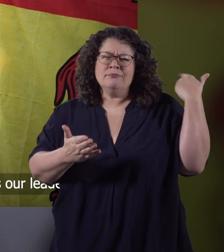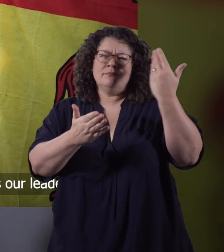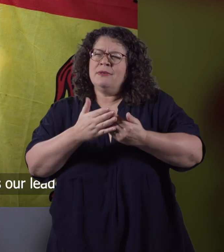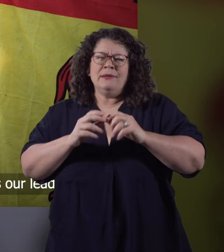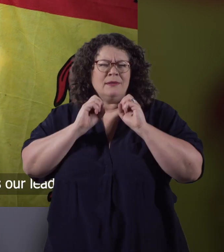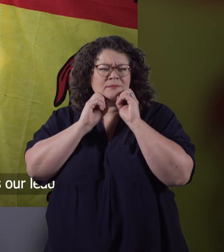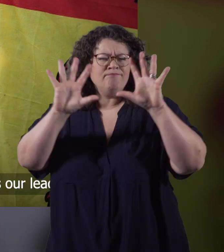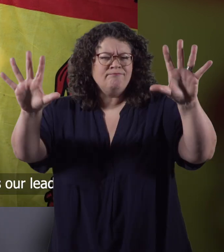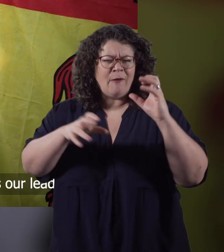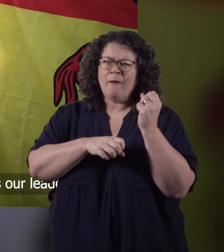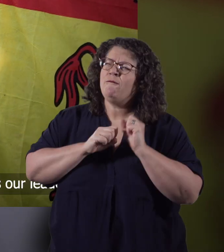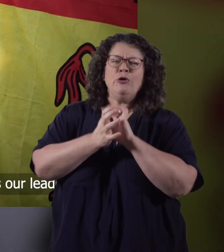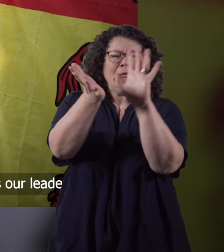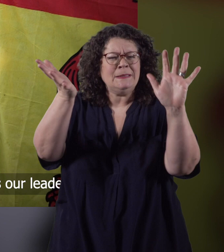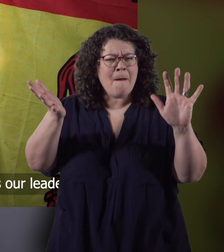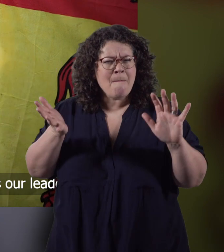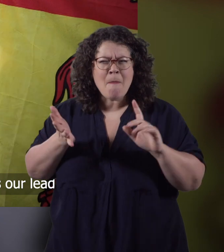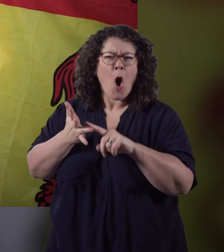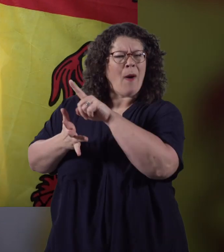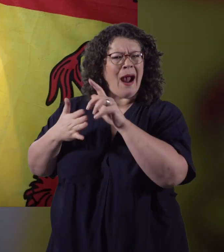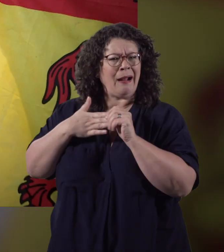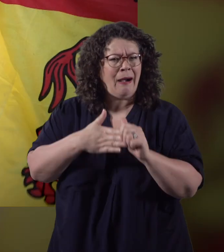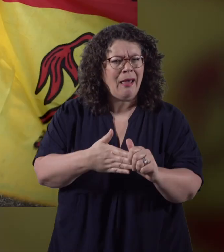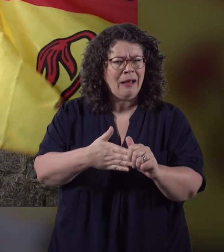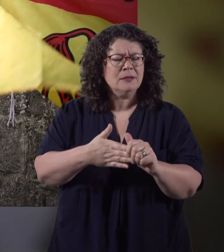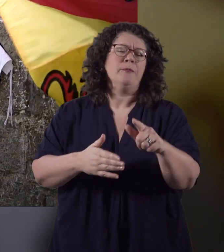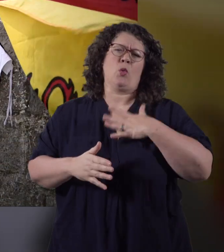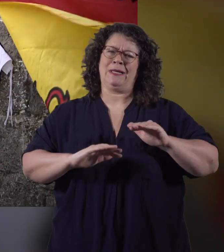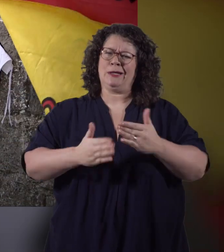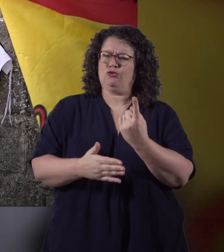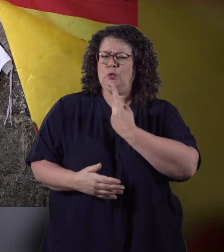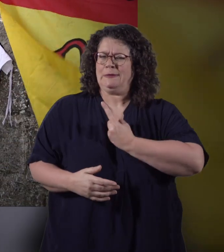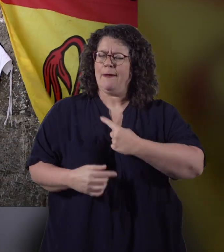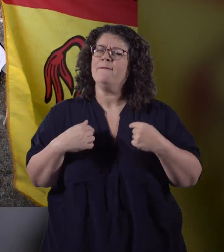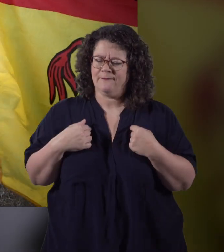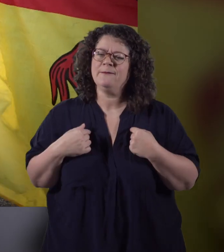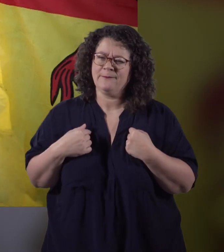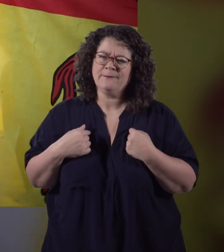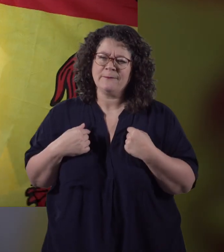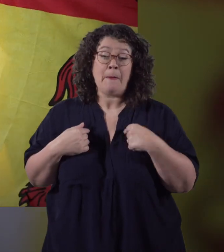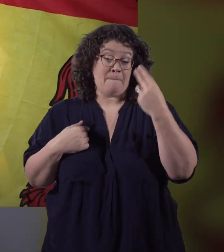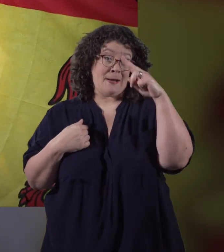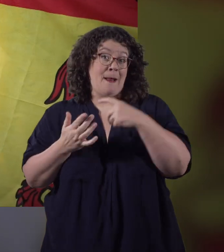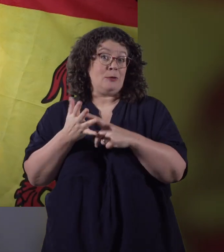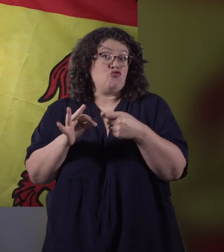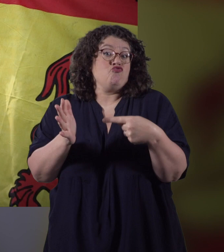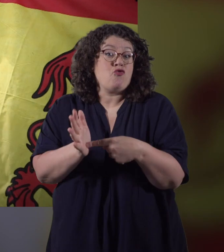freedom echoed through our land and Owain was our leader. Let me introduce myself. My name is Robert